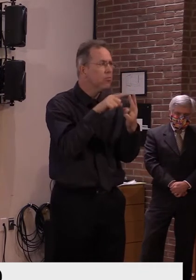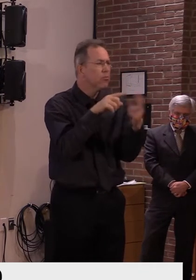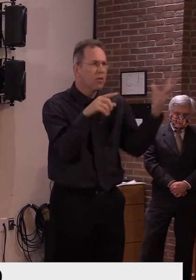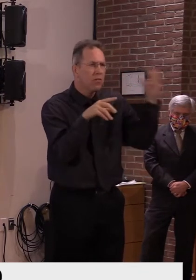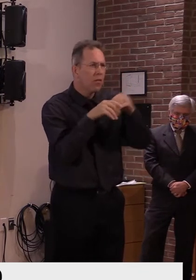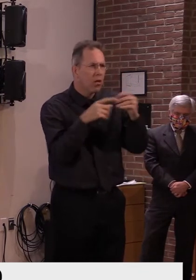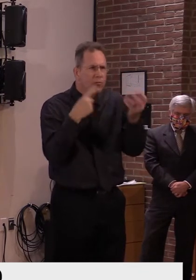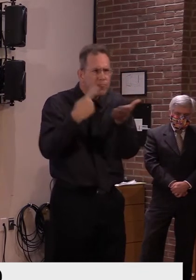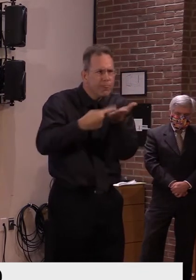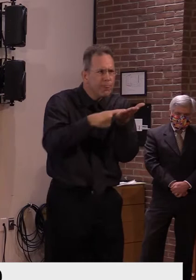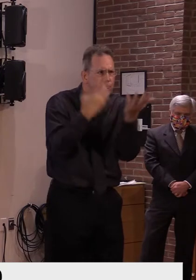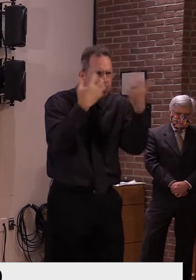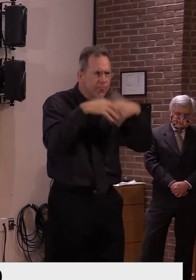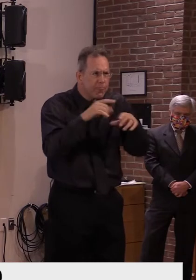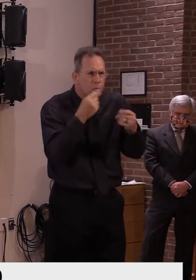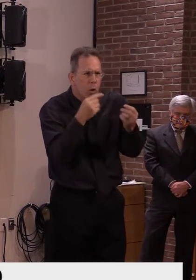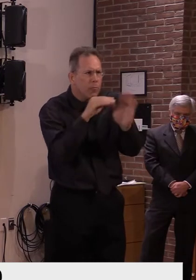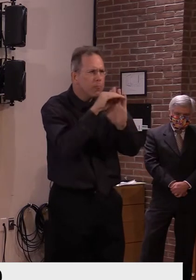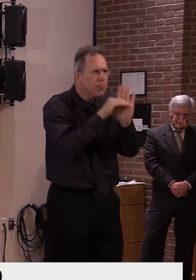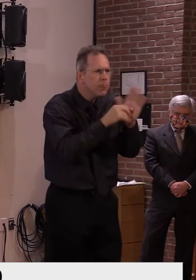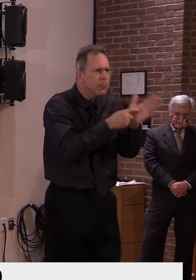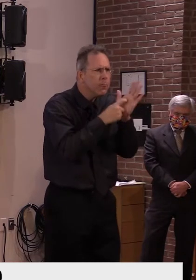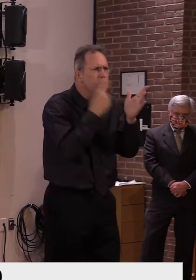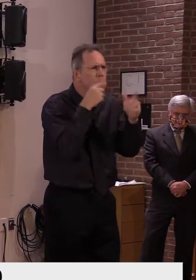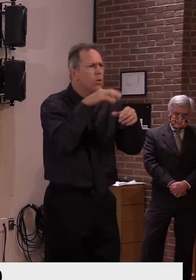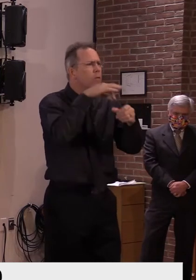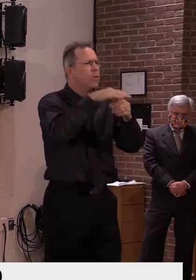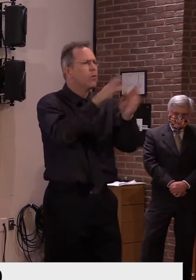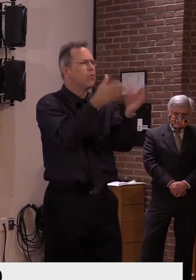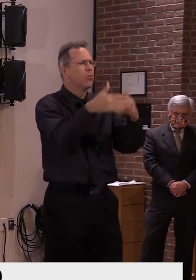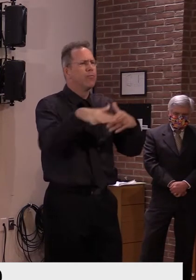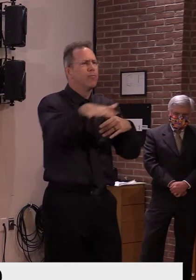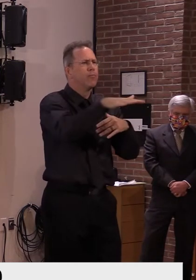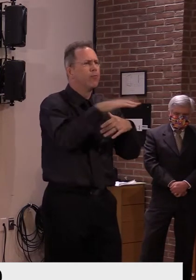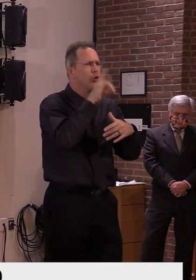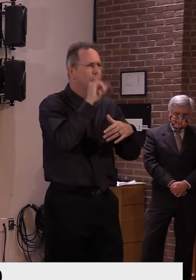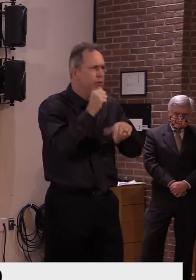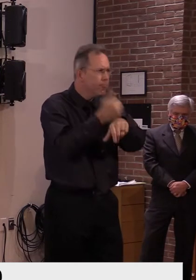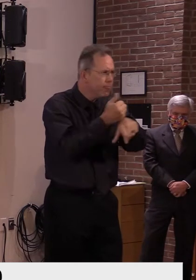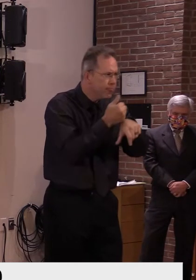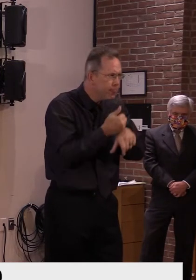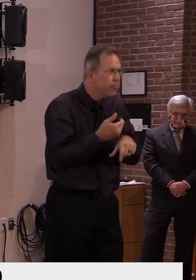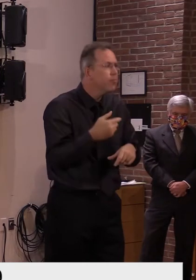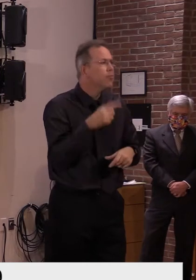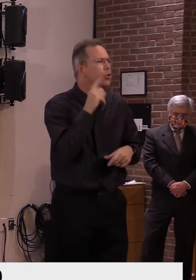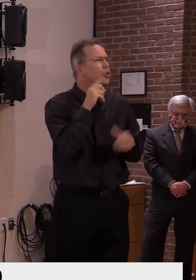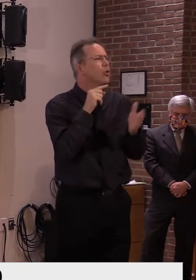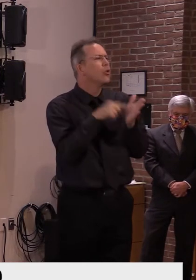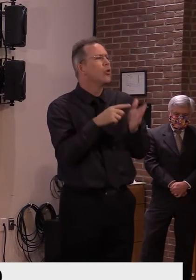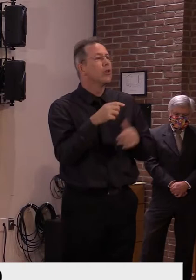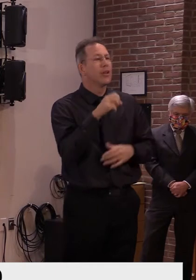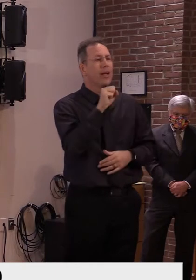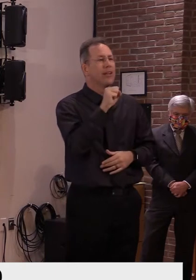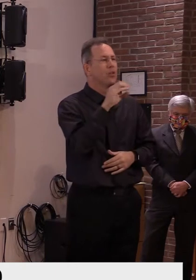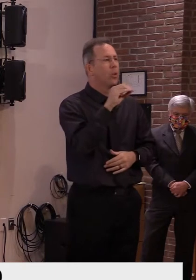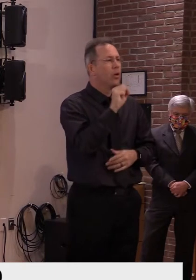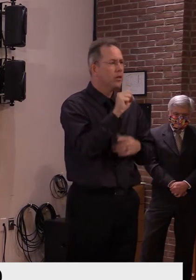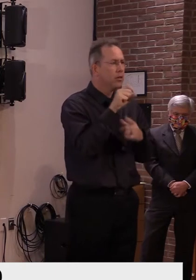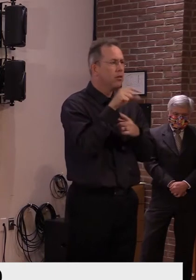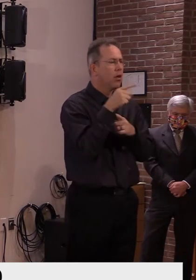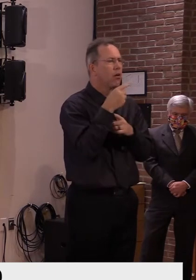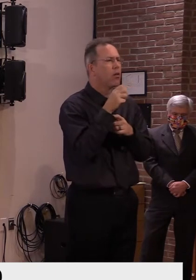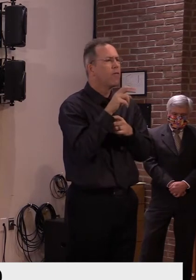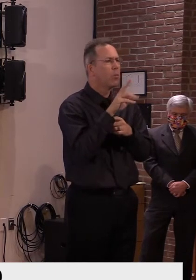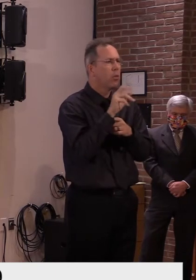guidance can be found on our website at sos.vermont.gov. Election workers will